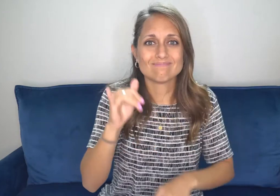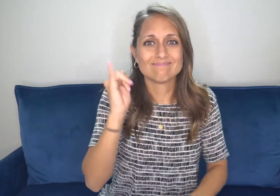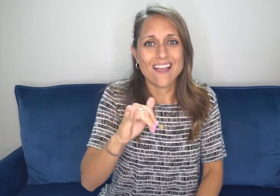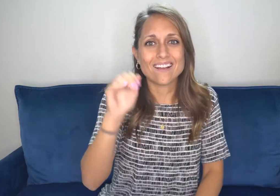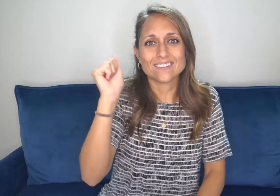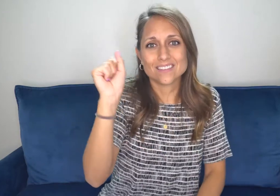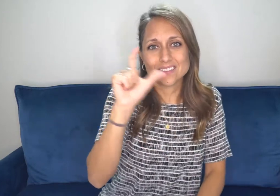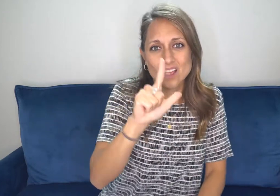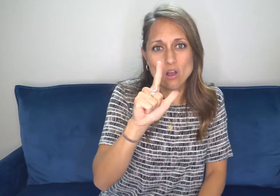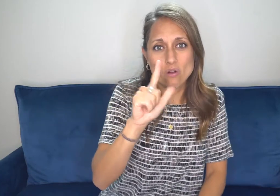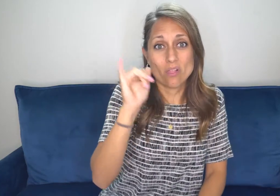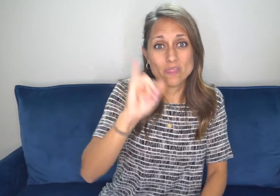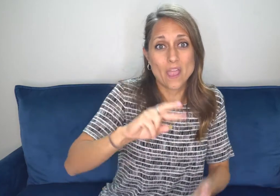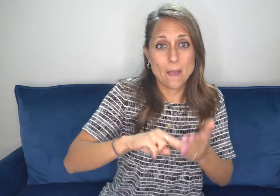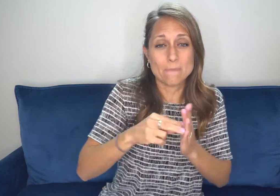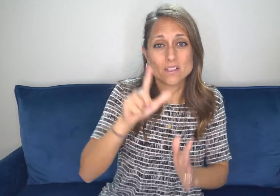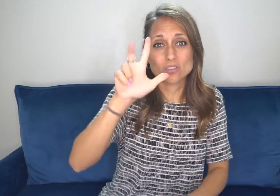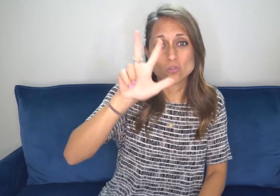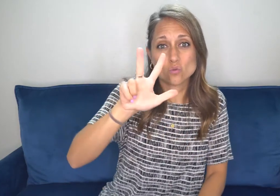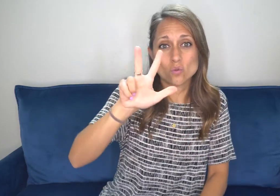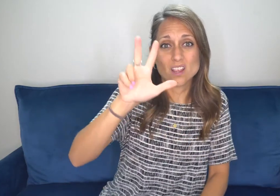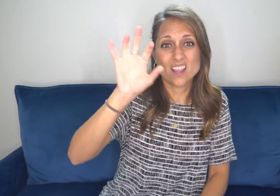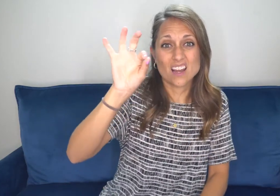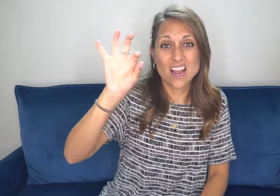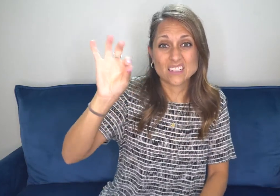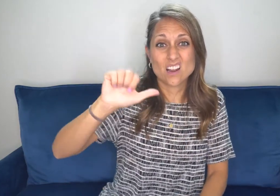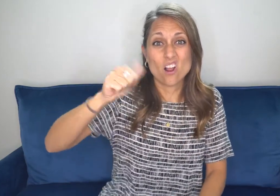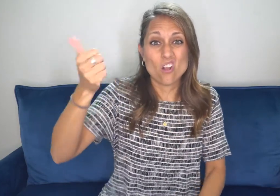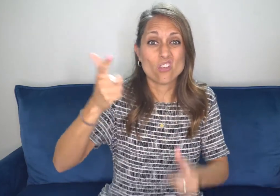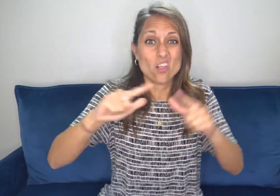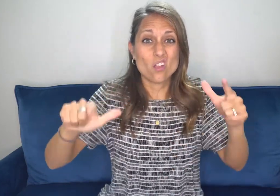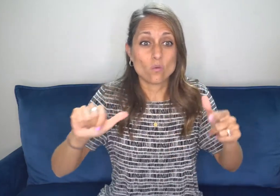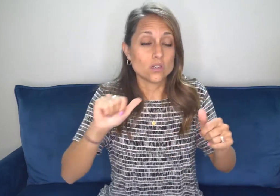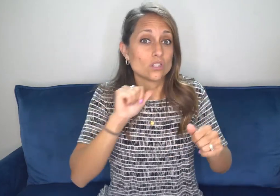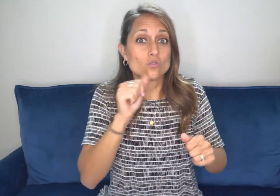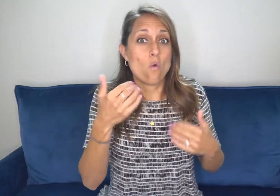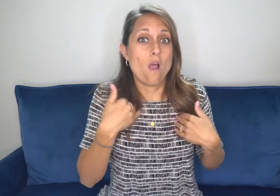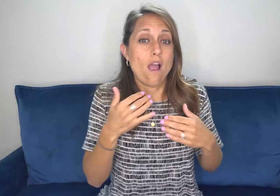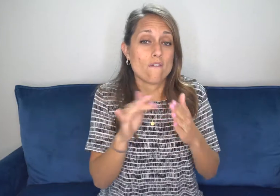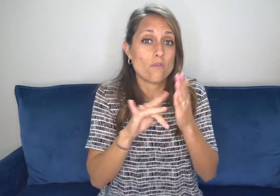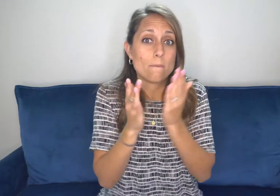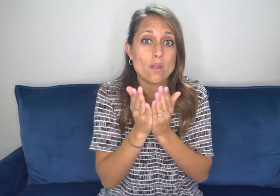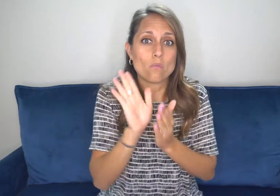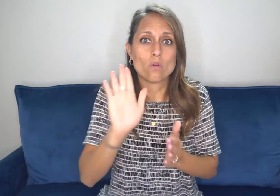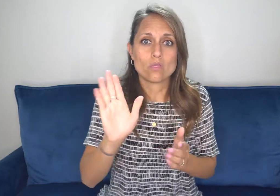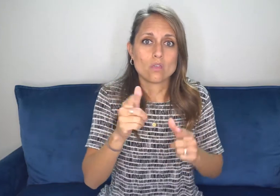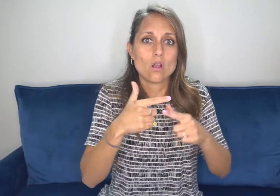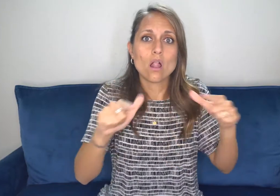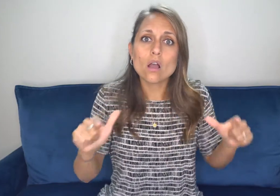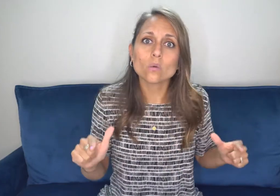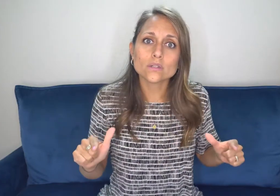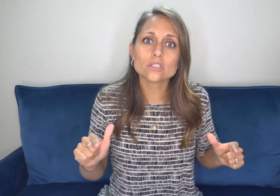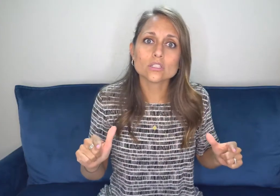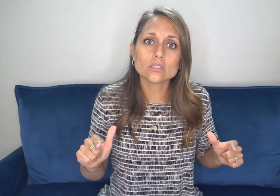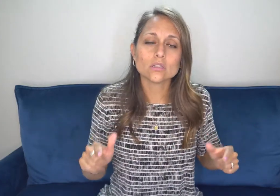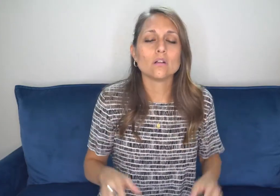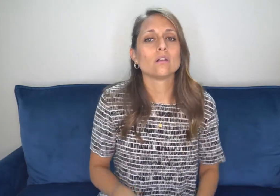And that is an American sign language. That means there are 399 other signed languages that do not have a